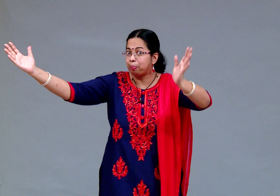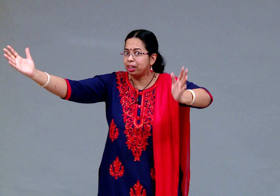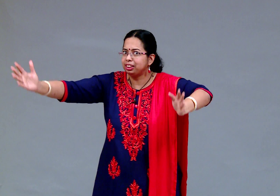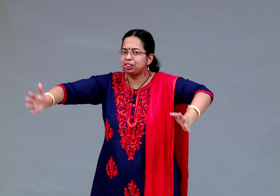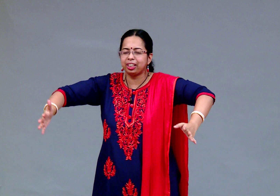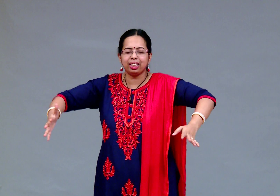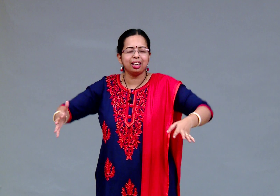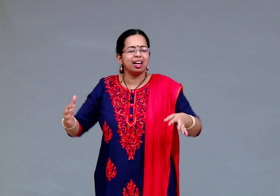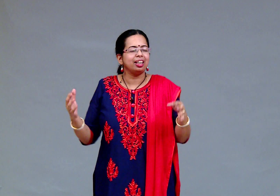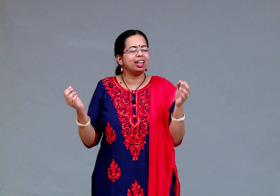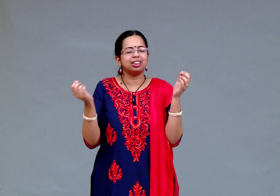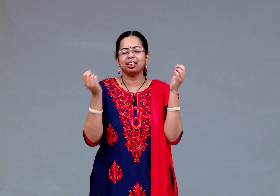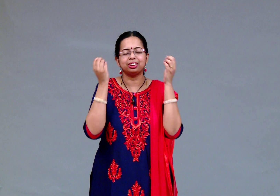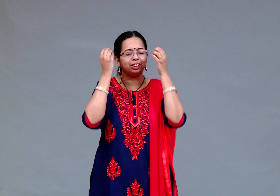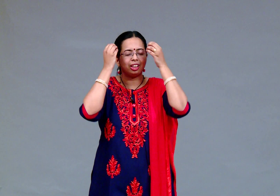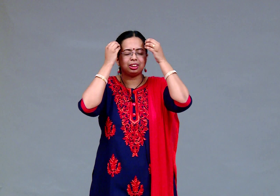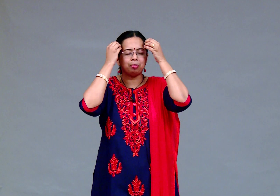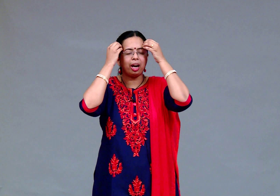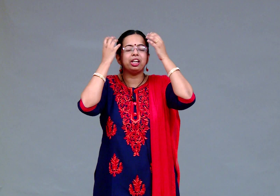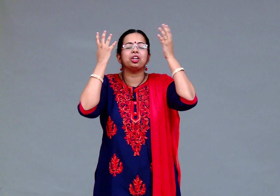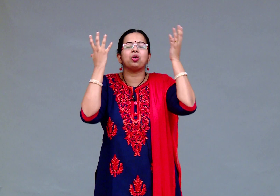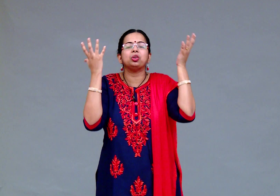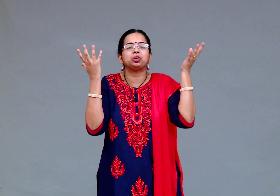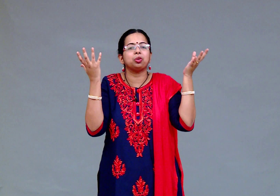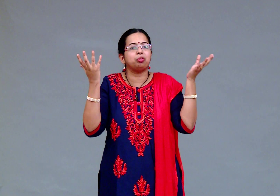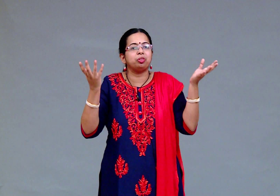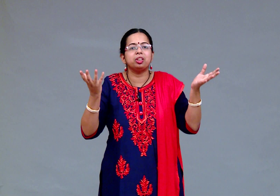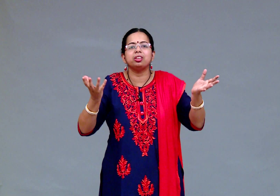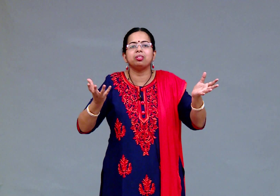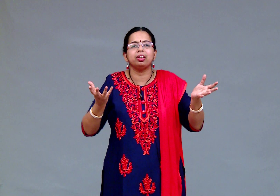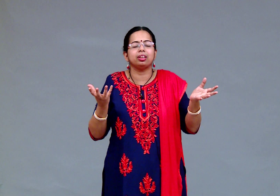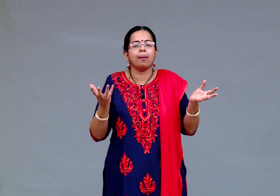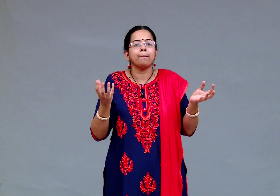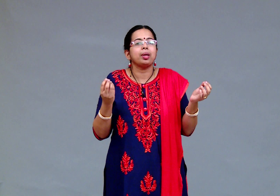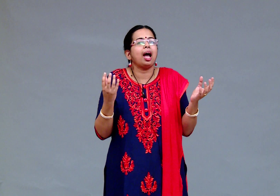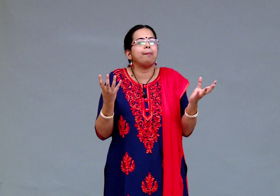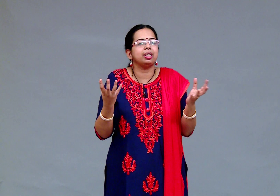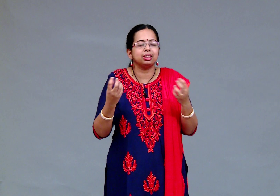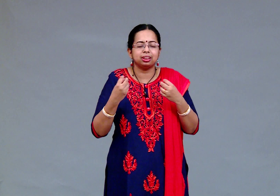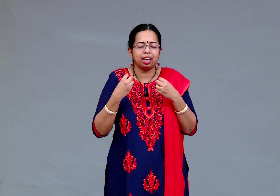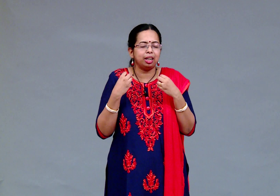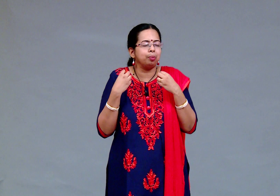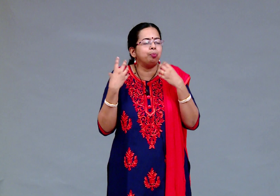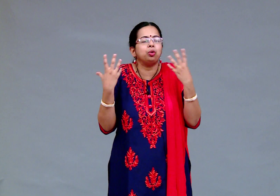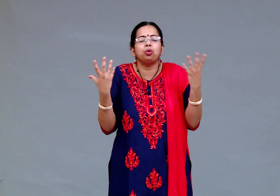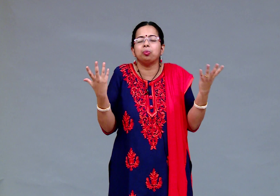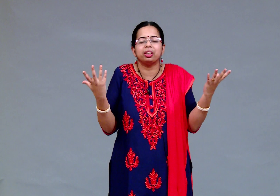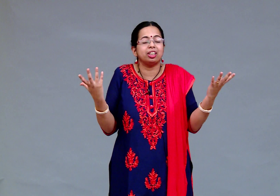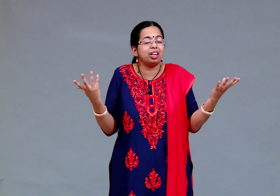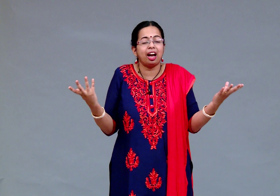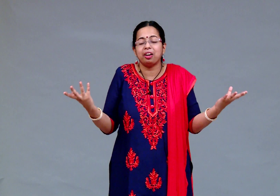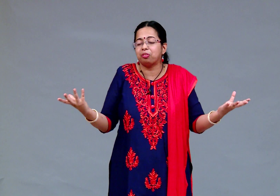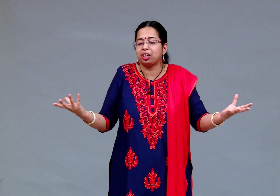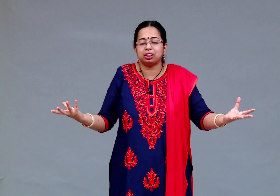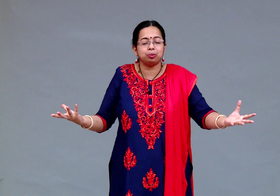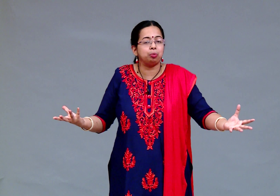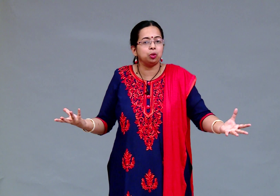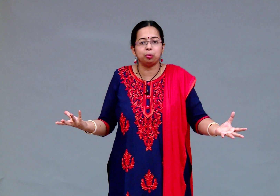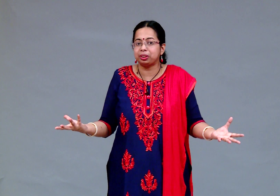birch tree Natasha's mind also filled with happiness and bloomed her life was bloomed